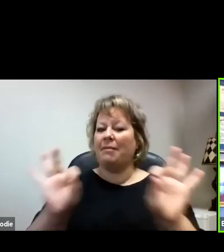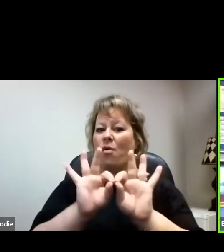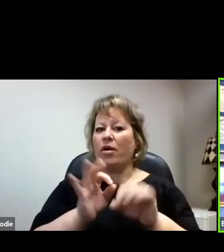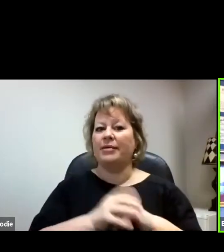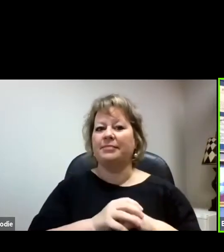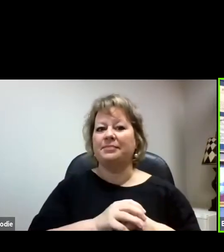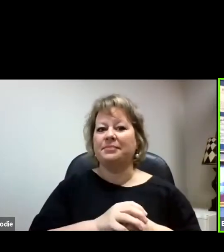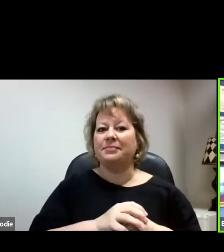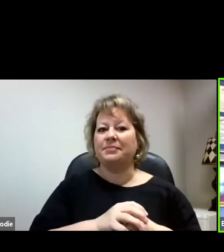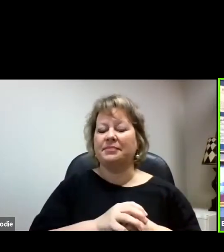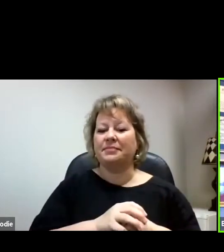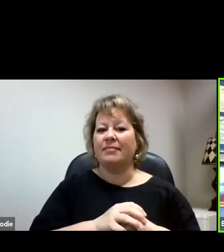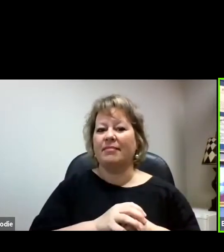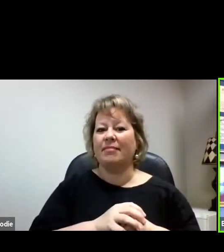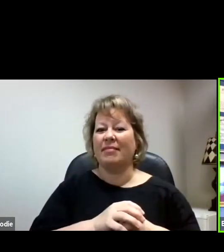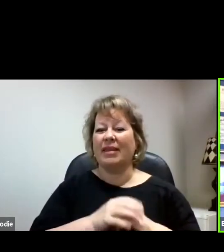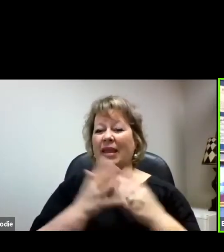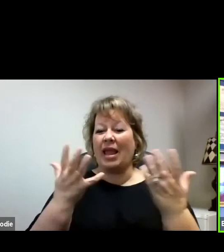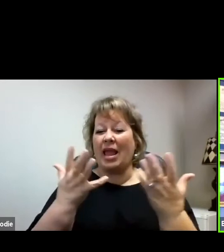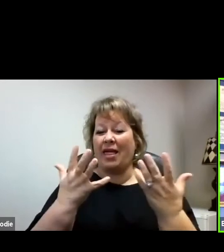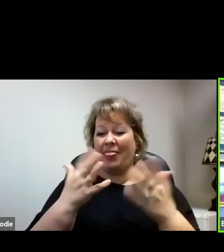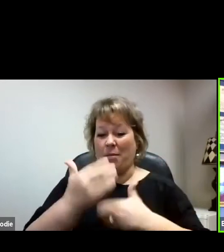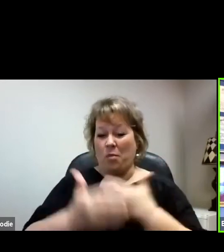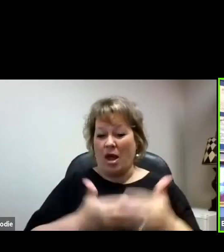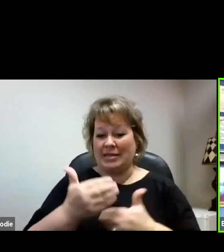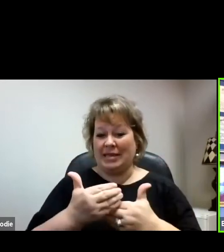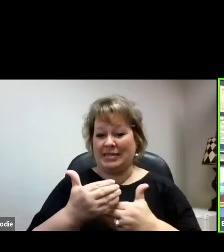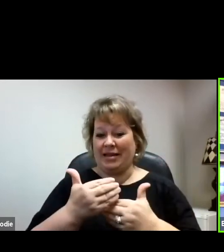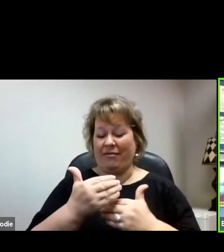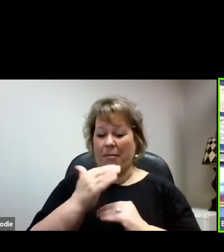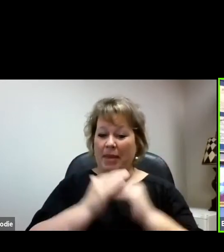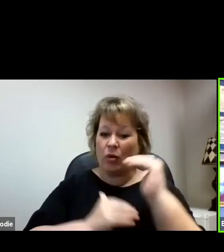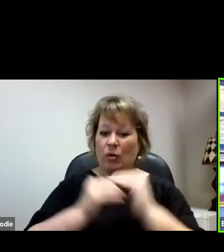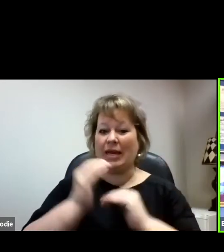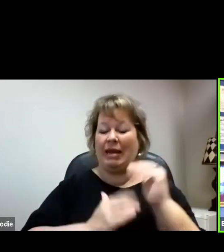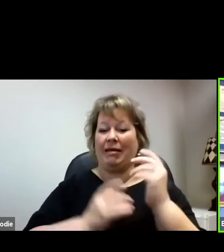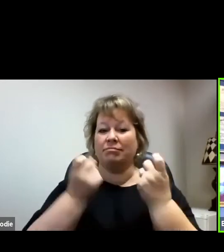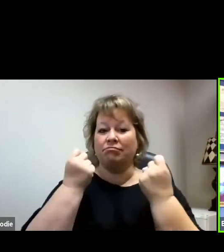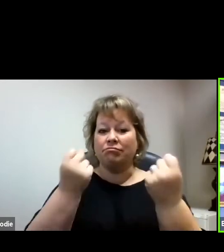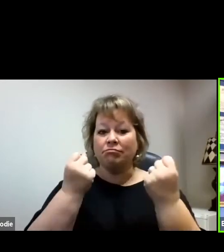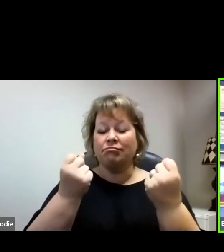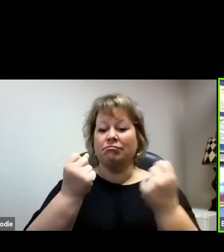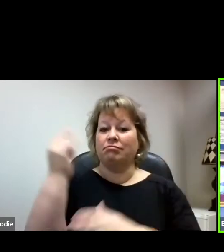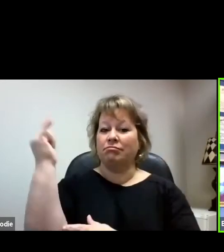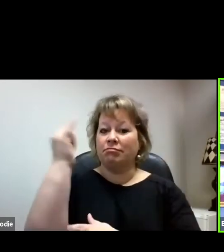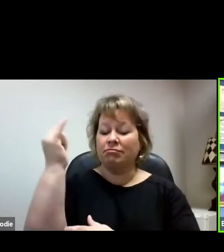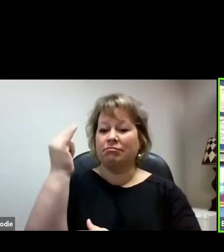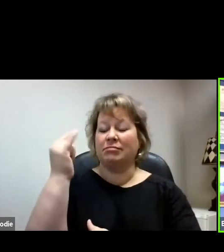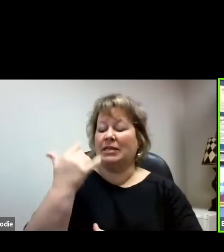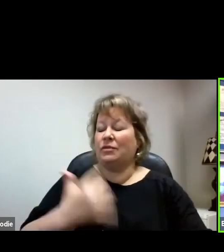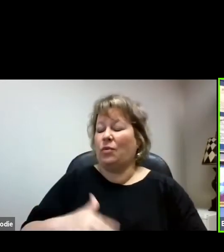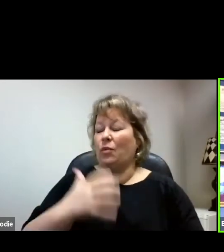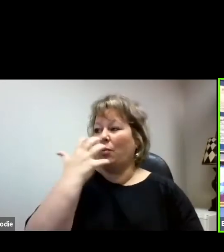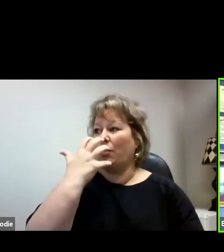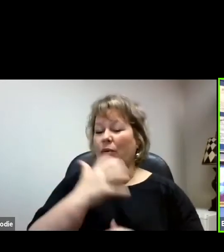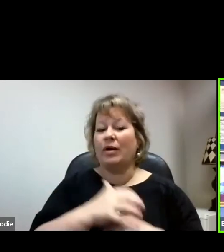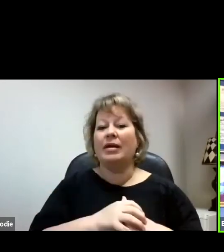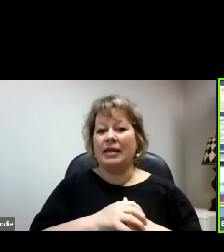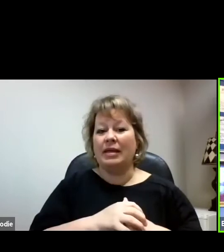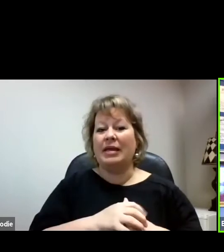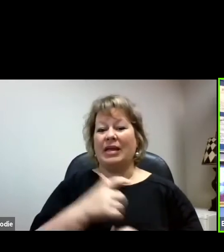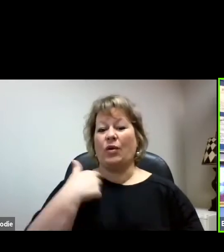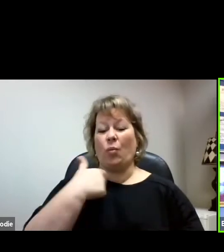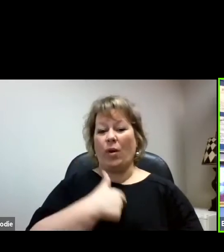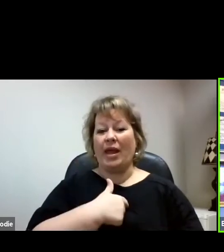And what it takes to build vehicles, much less airplanes and other things in this state, is pretty incredible. We are